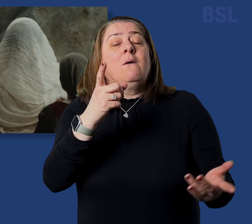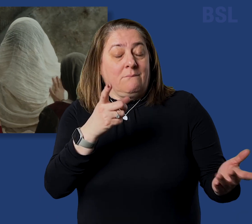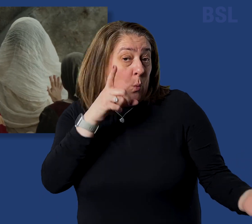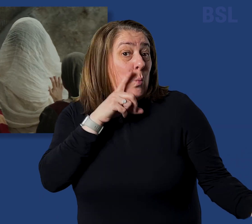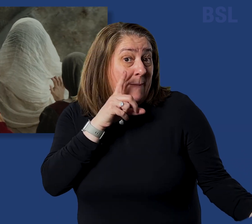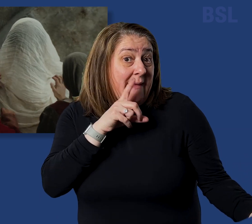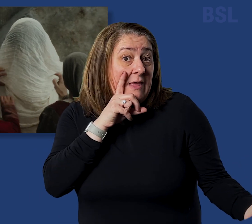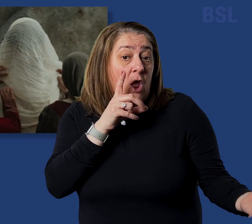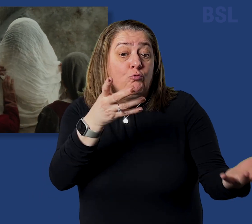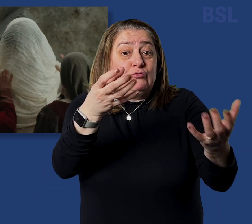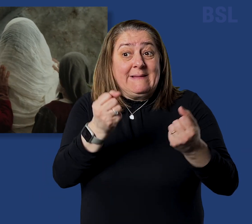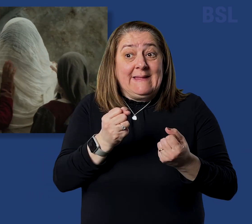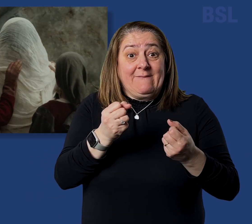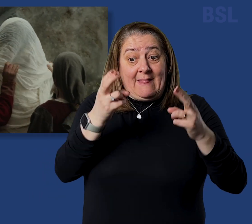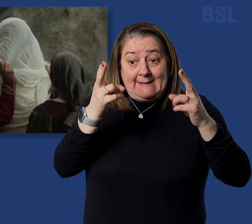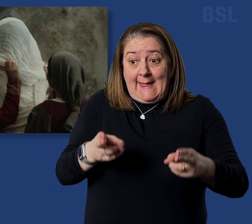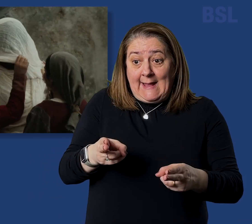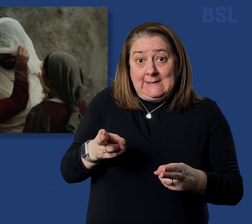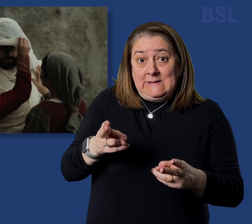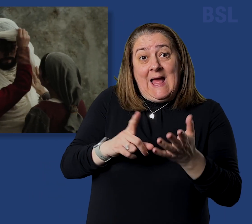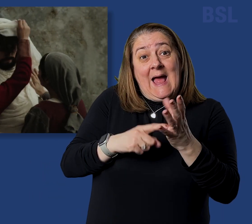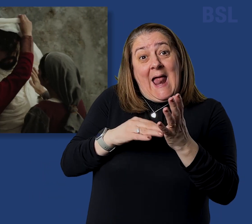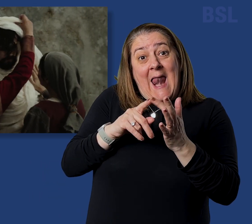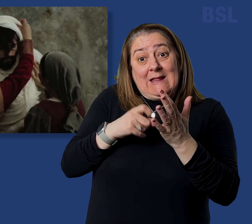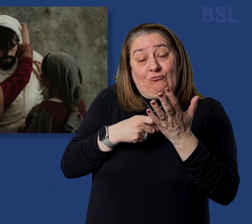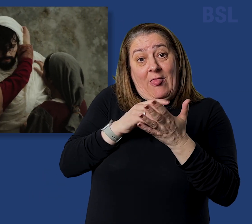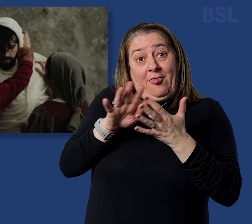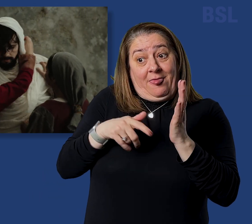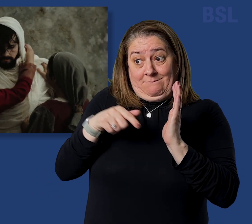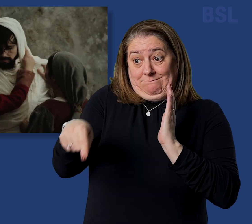Women received their dead, raised to life again,